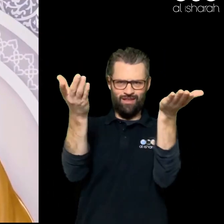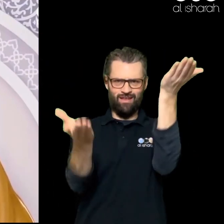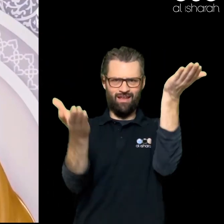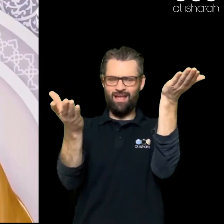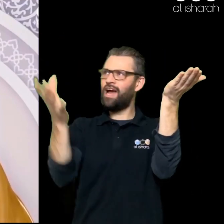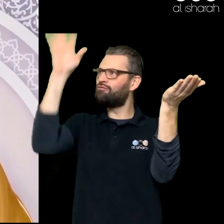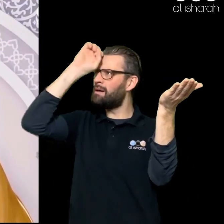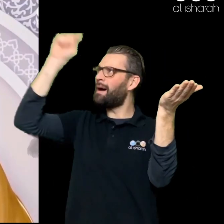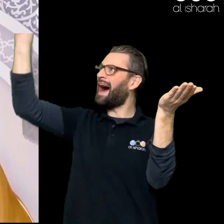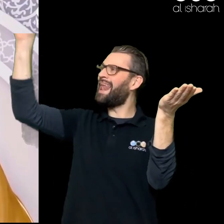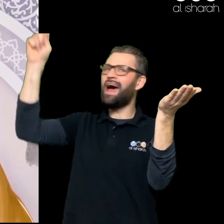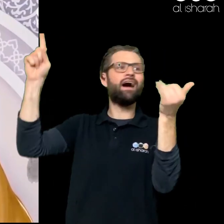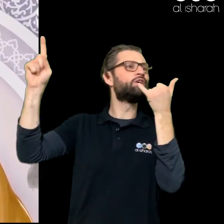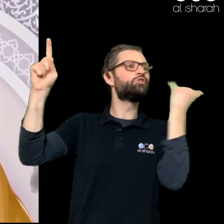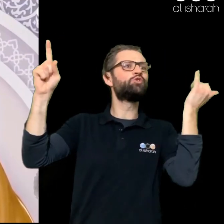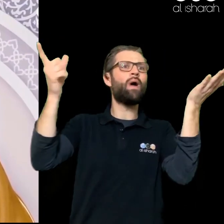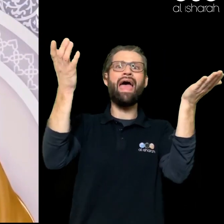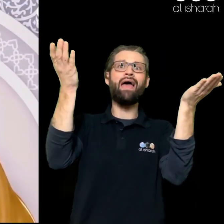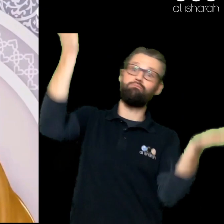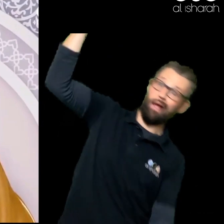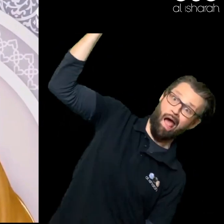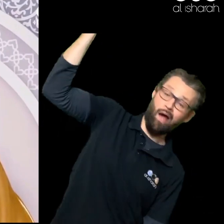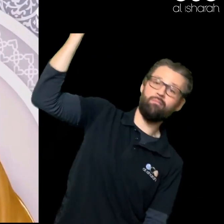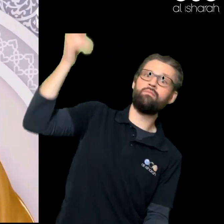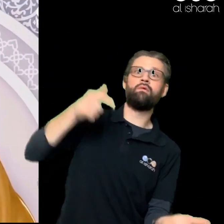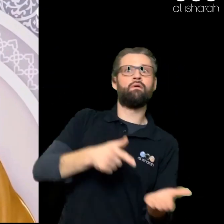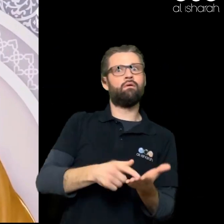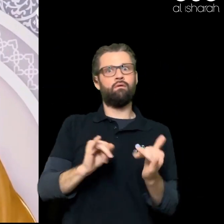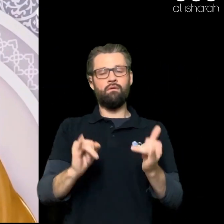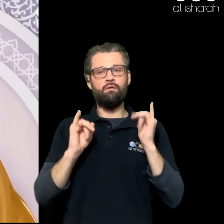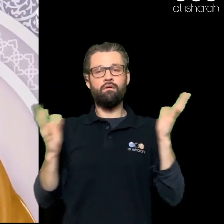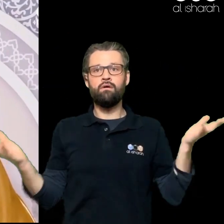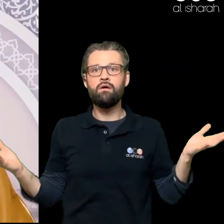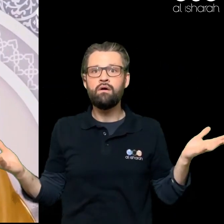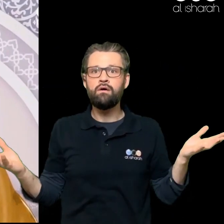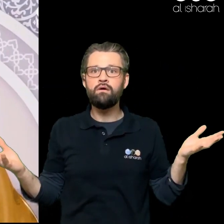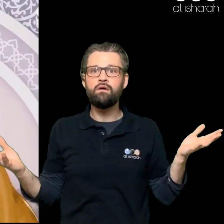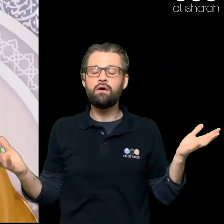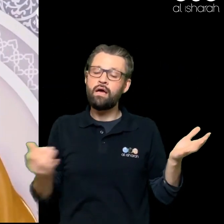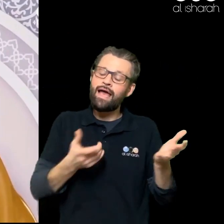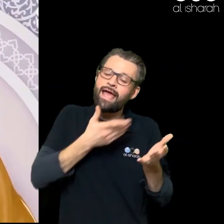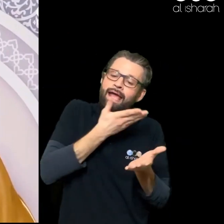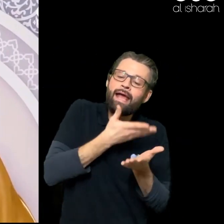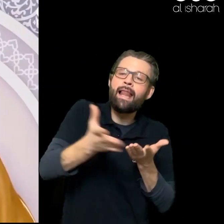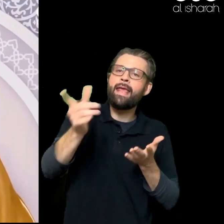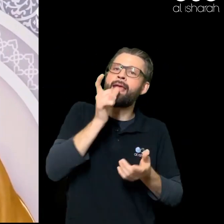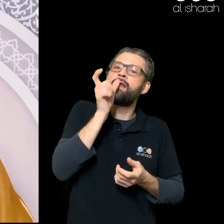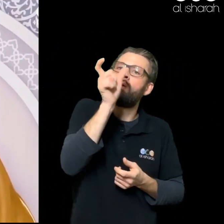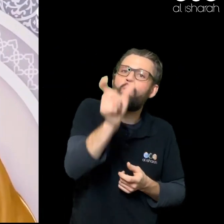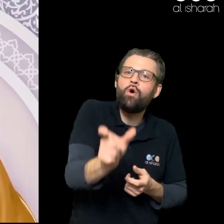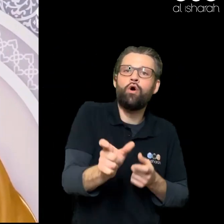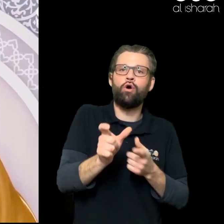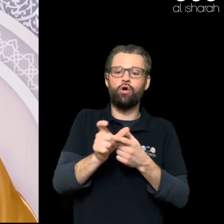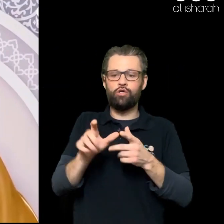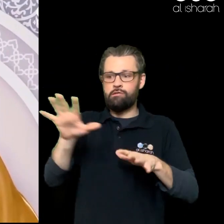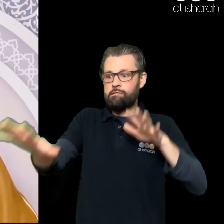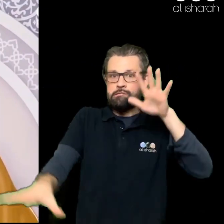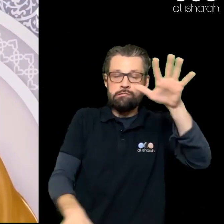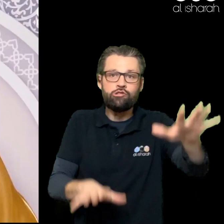Utter Clean Words Good Words Let's Turn To Allah People Are Struggling They Are Suicidal Simply Because The Challenges Will Never